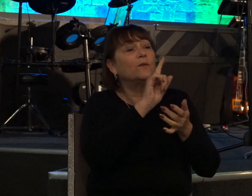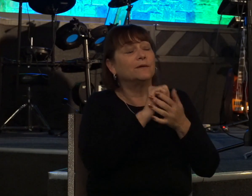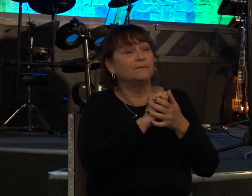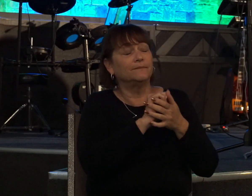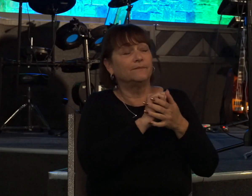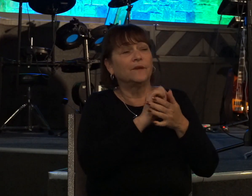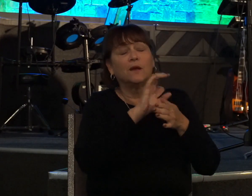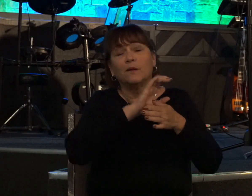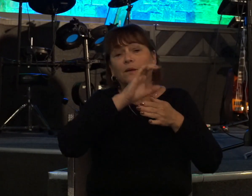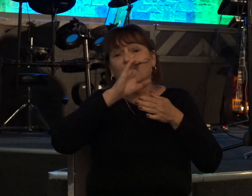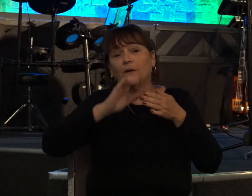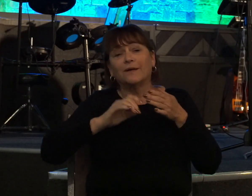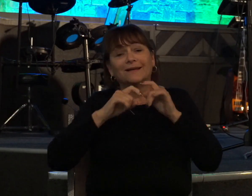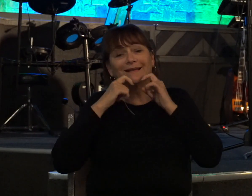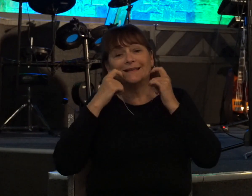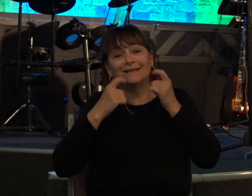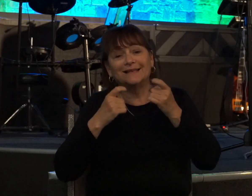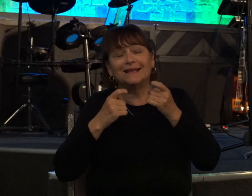consequences of our sins still had to be paid